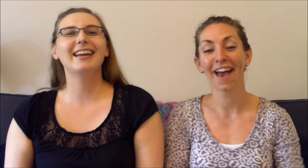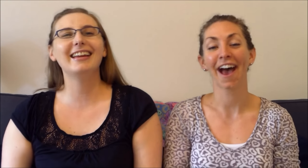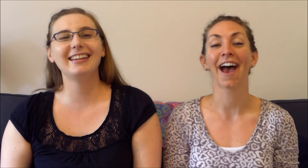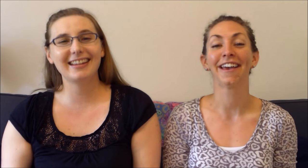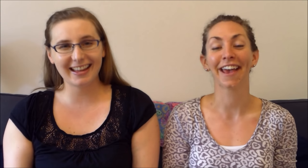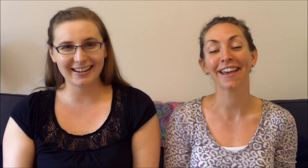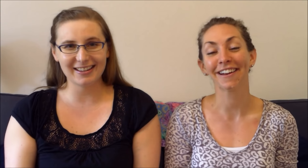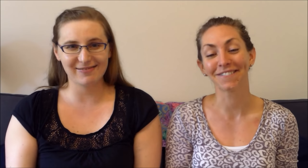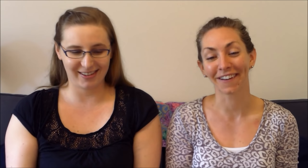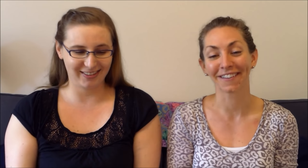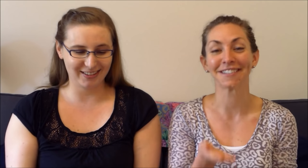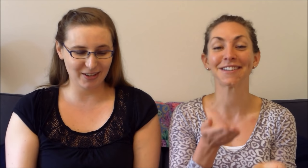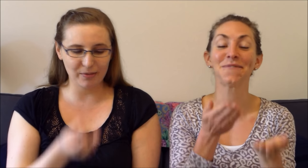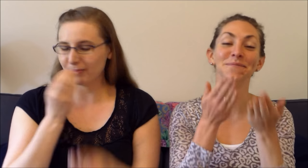He ate up all the soap.